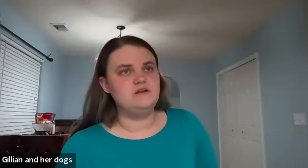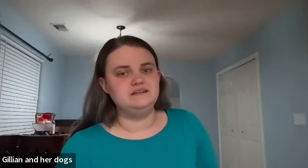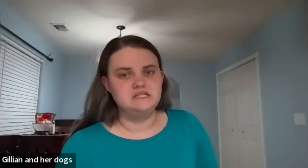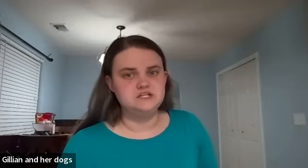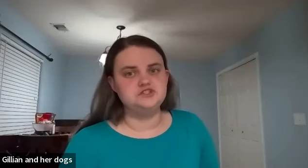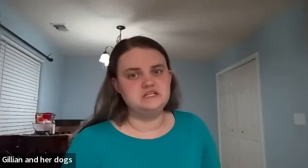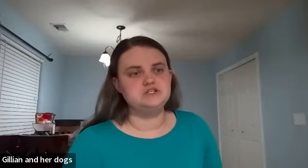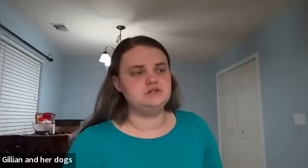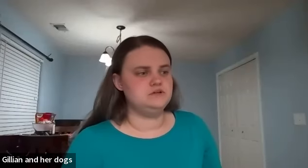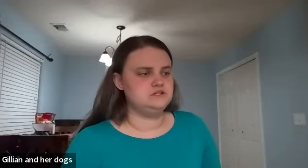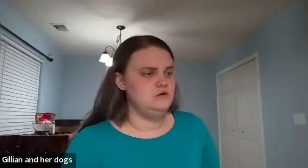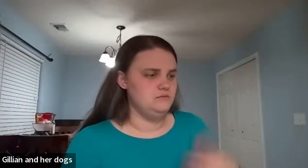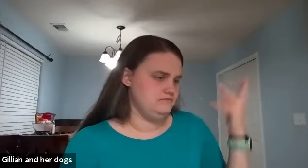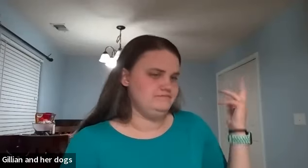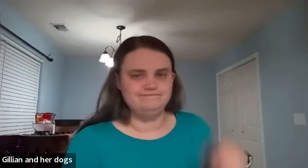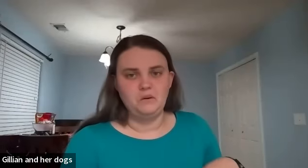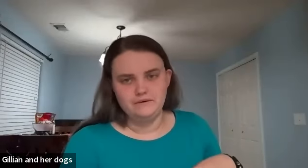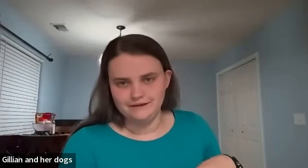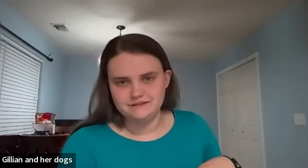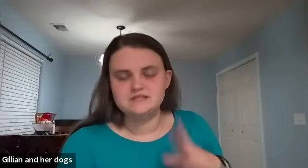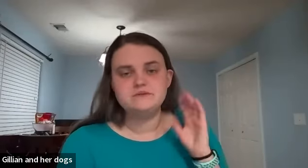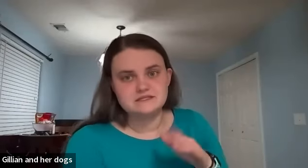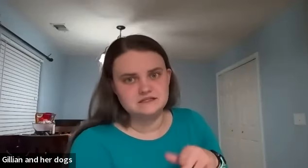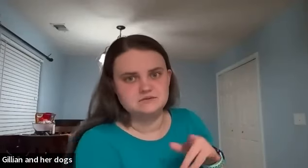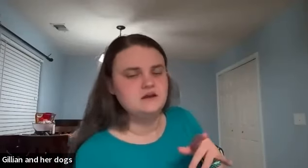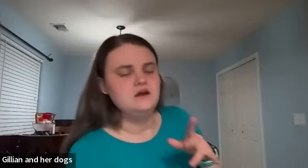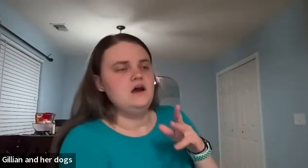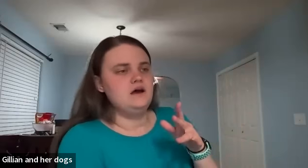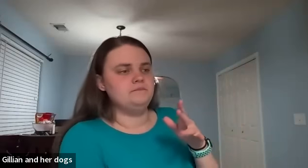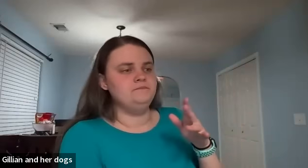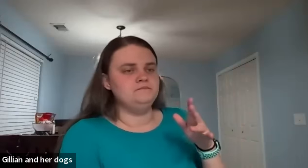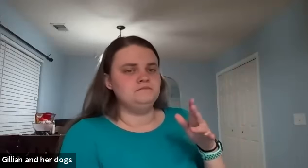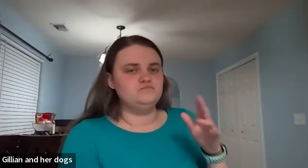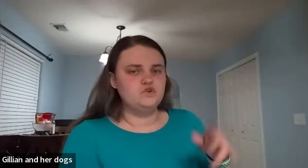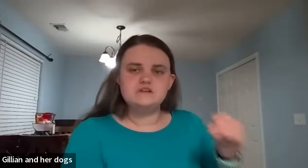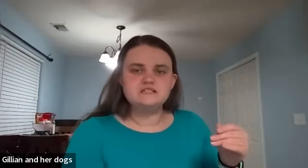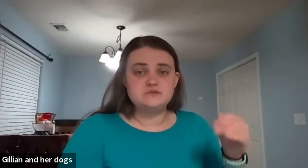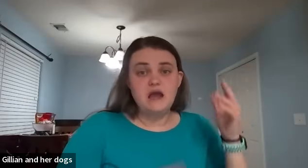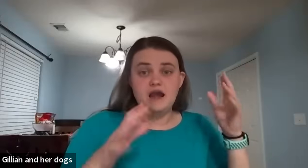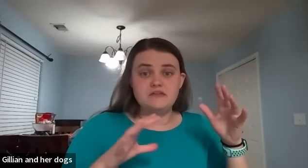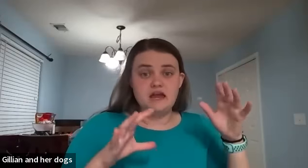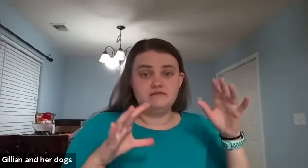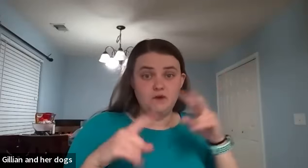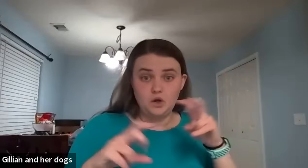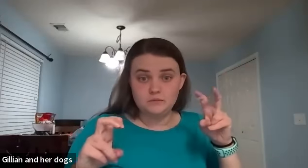about like teach teacher which oh we've not done this but that's next week um those a lot of times will have that verb